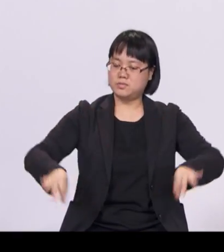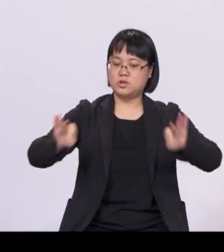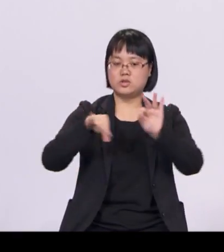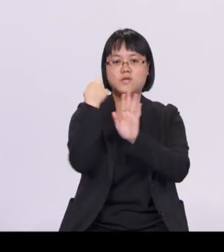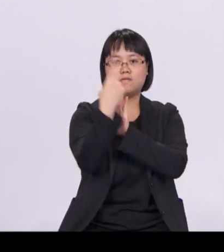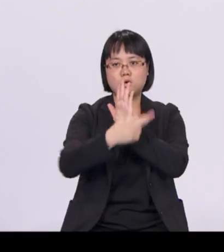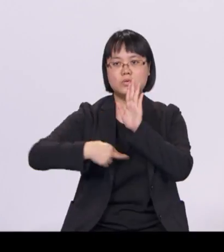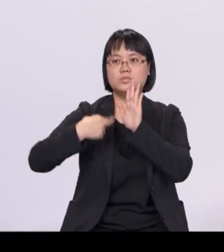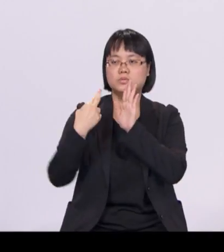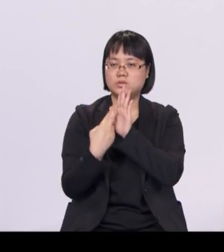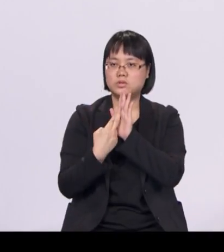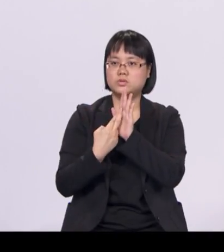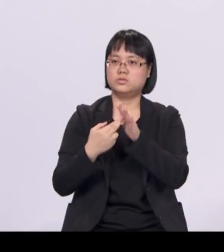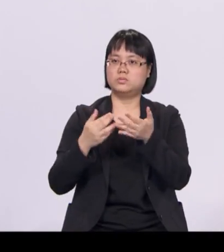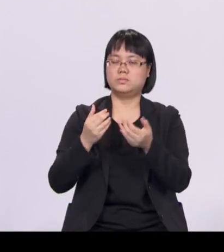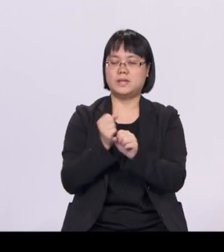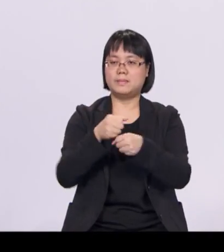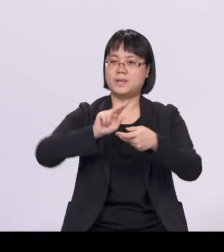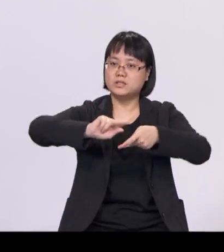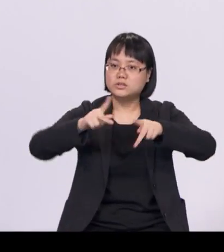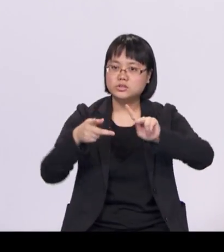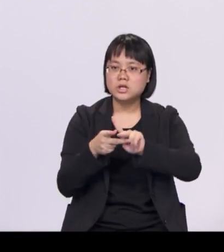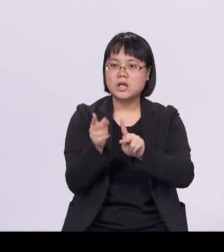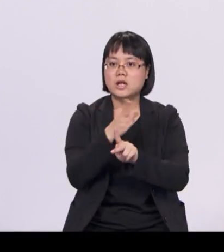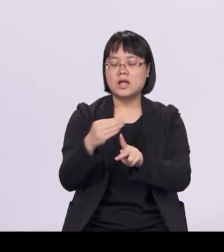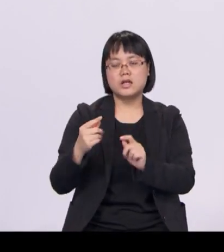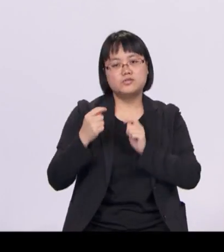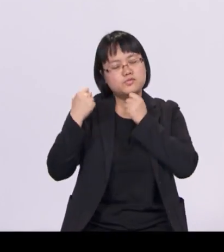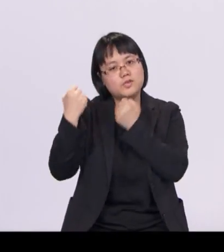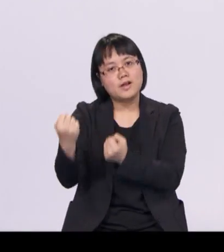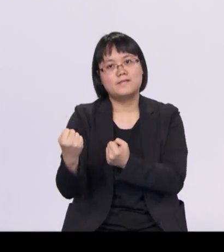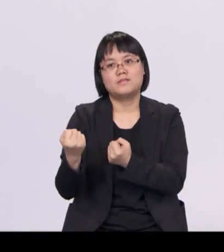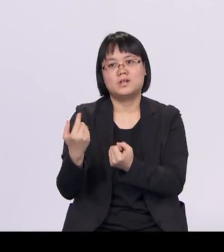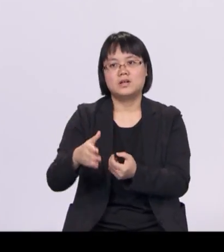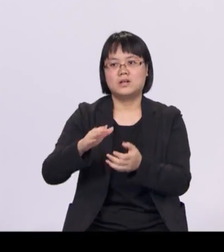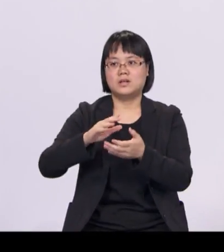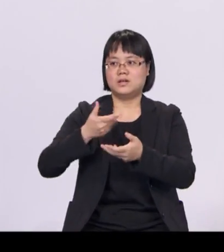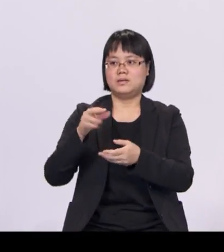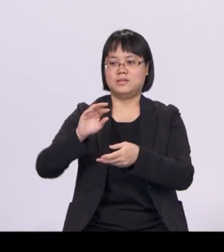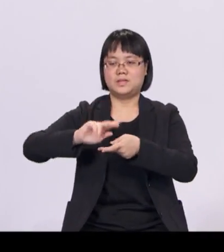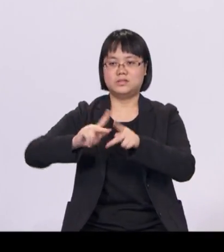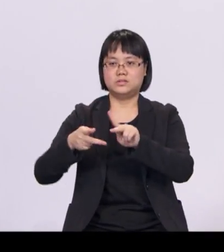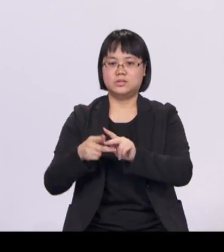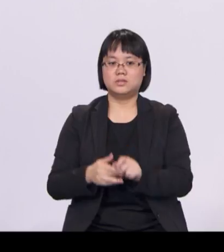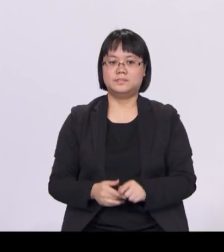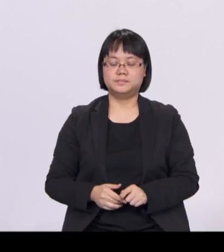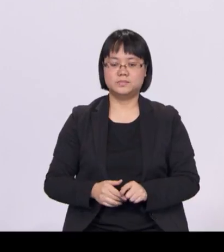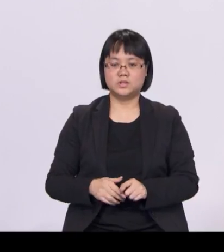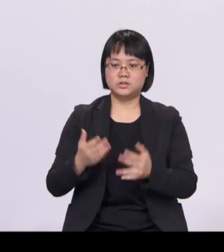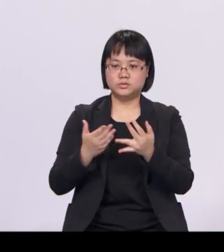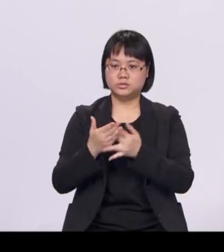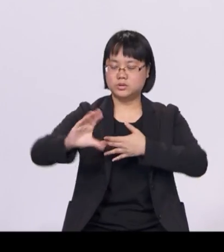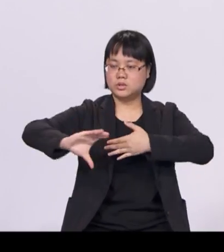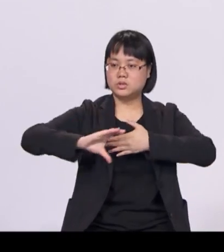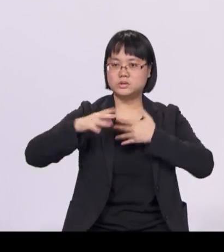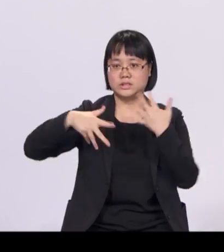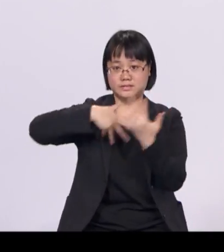and driving industry-level advancements. Through close interactions with their members, TACs understand